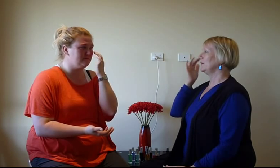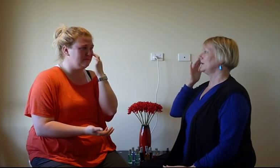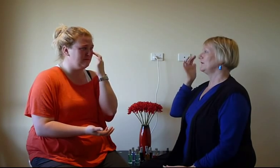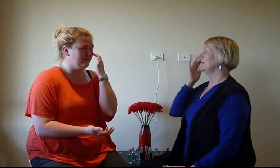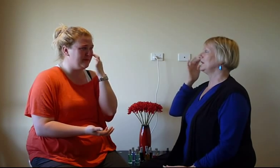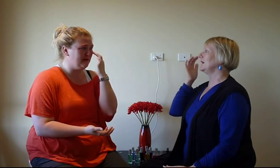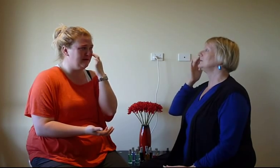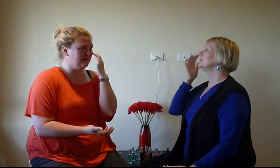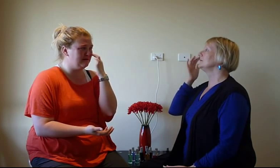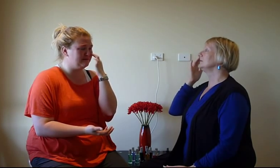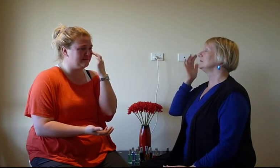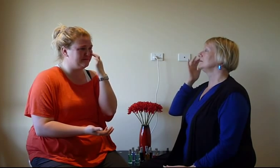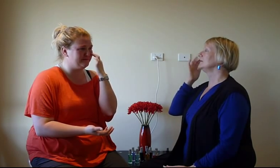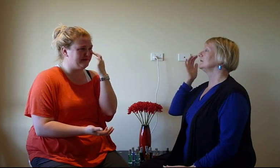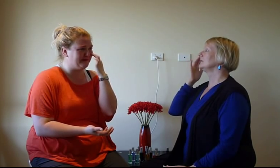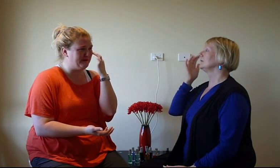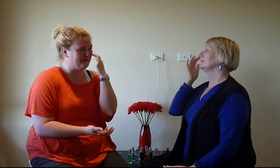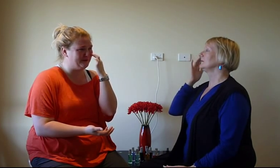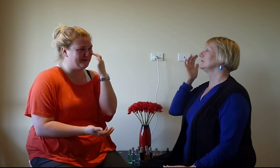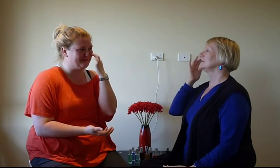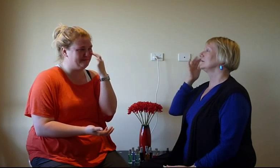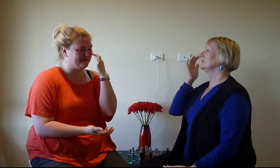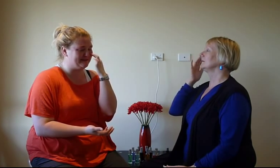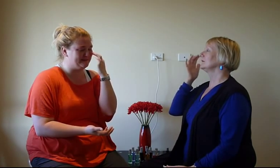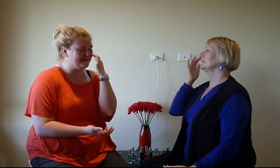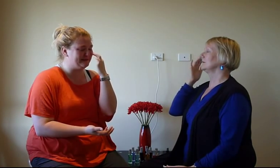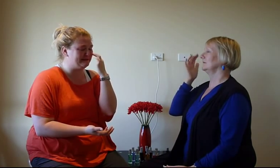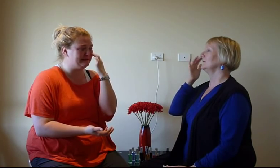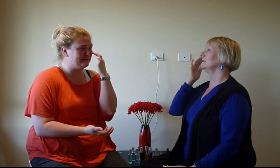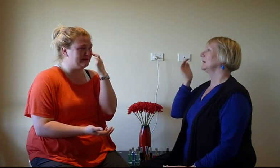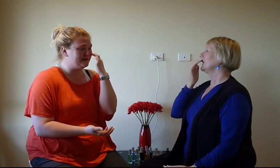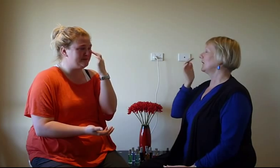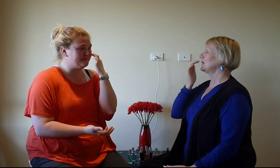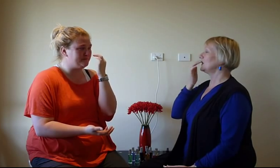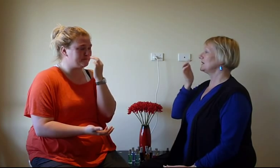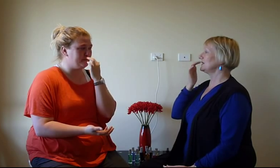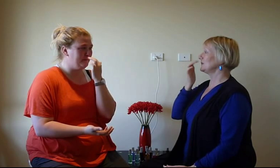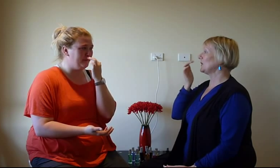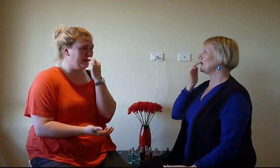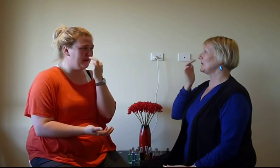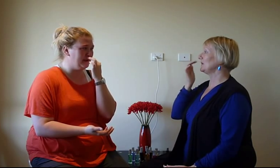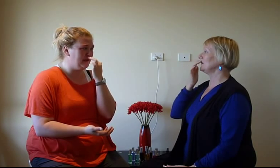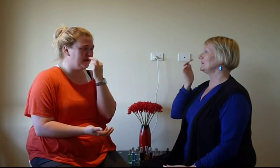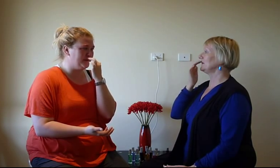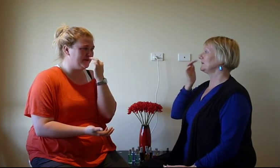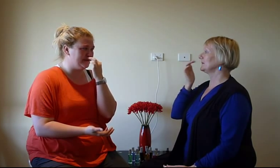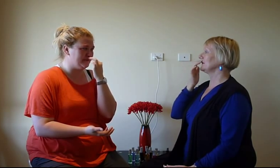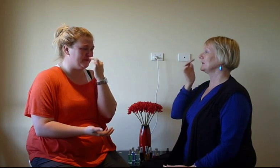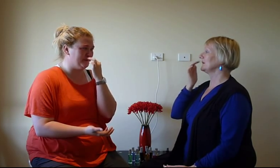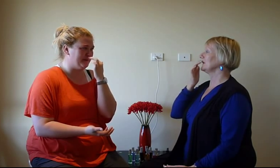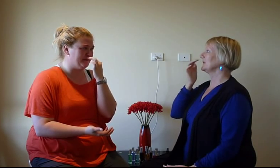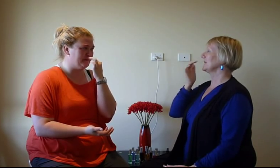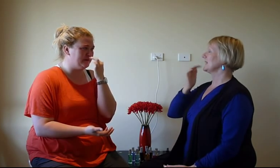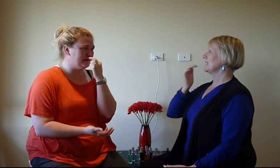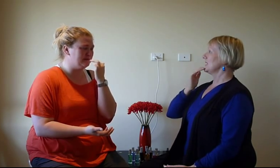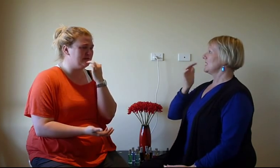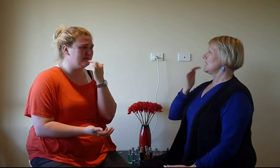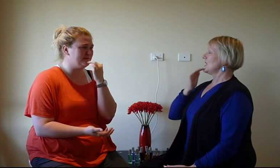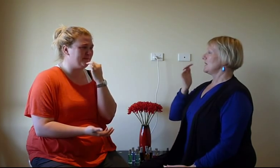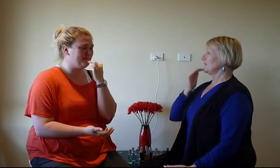are you feeling that? Probably my stomach. I don't want to disappoint people. I don't want to disappoint people. I'm